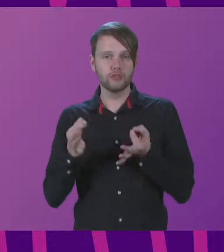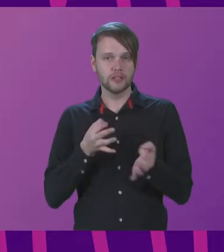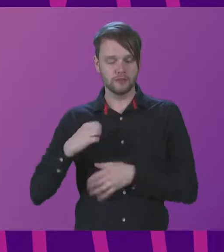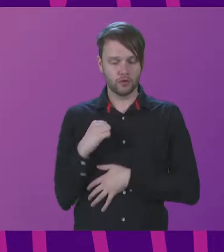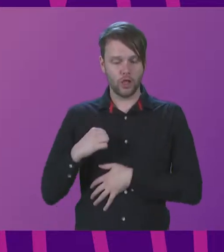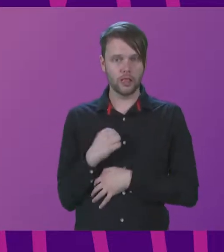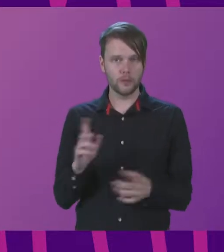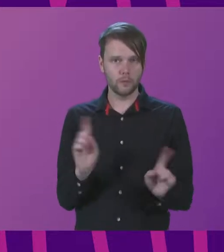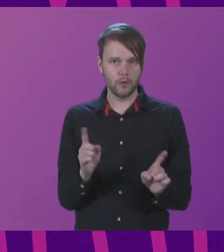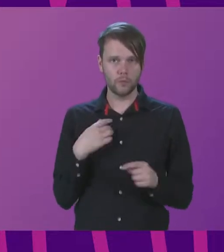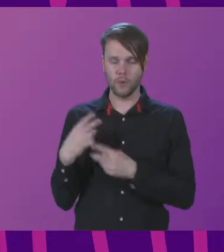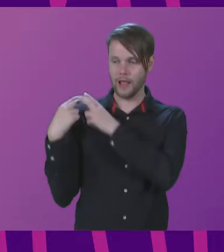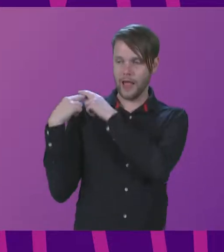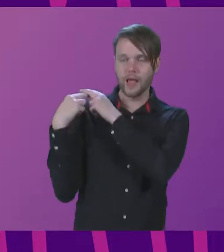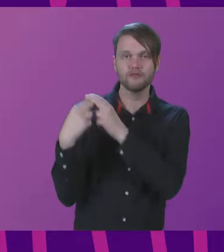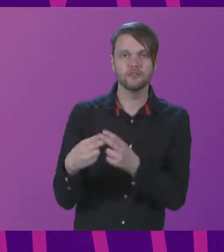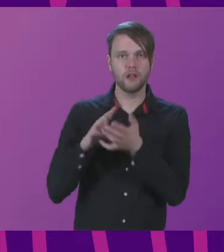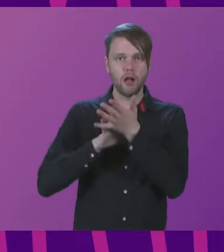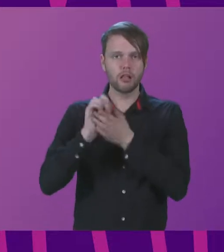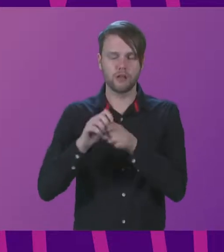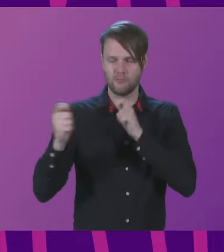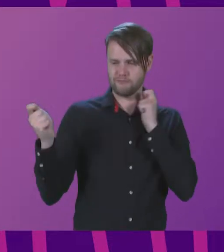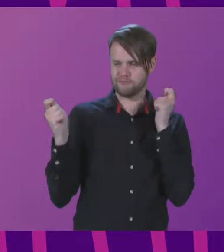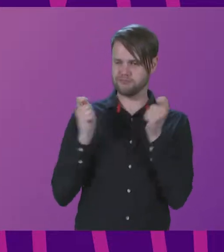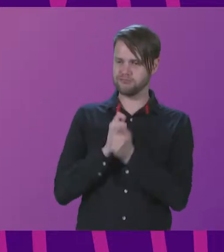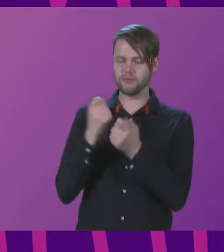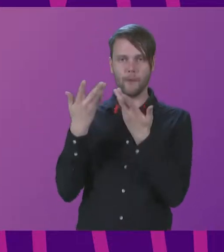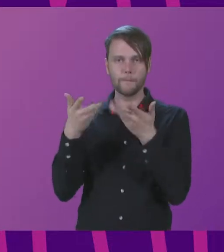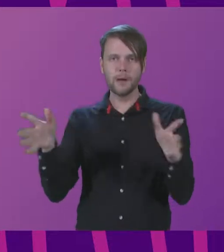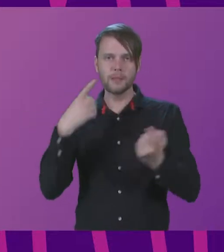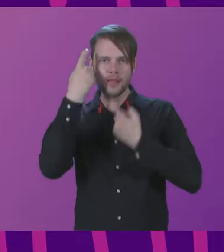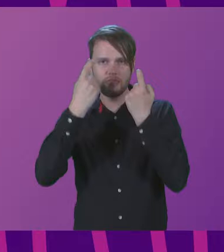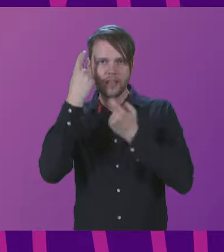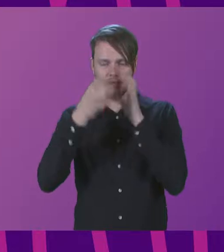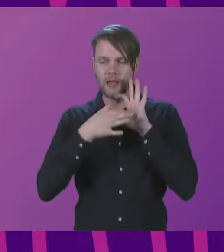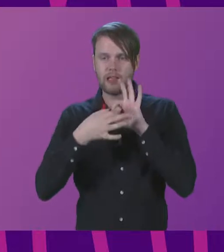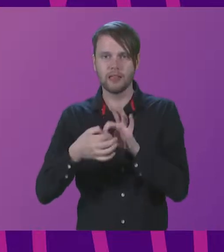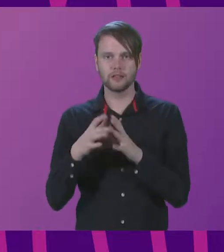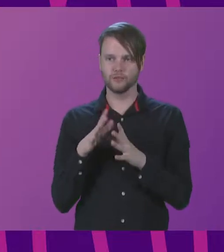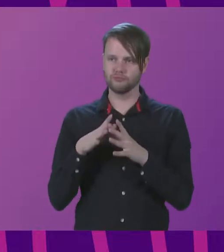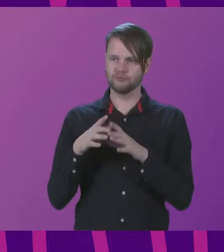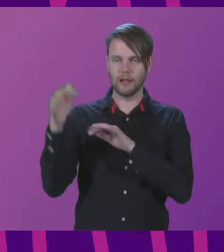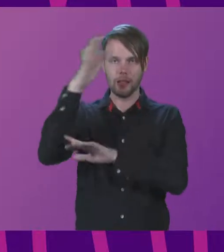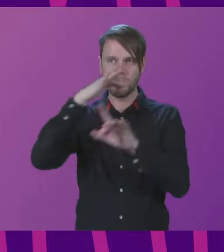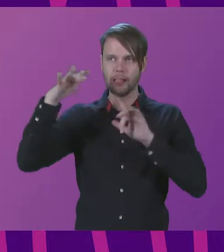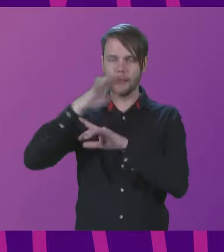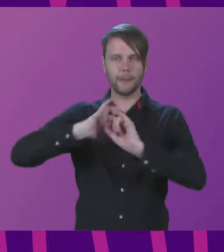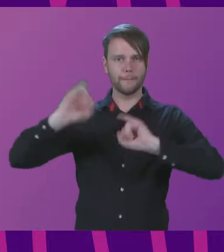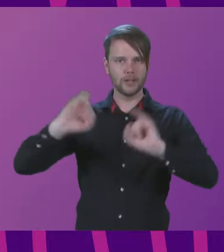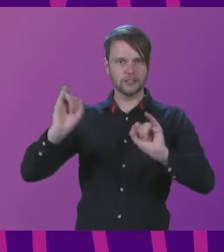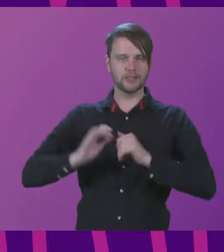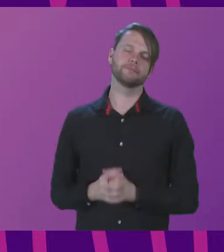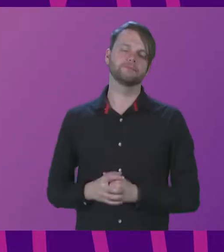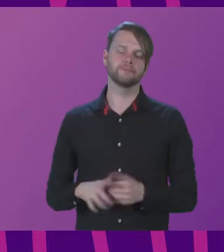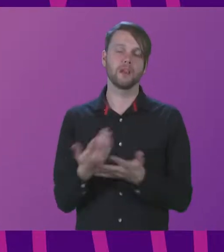is for heritage and culture to help transform public thinking on tackling the climate emergency. There are many